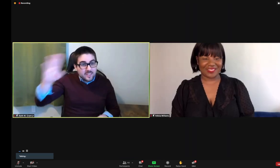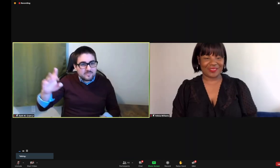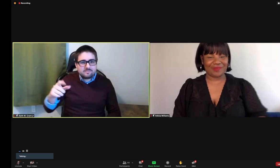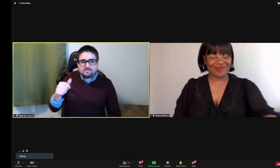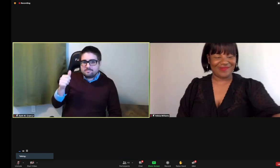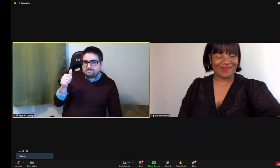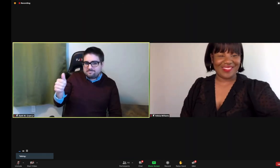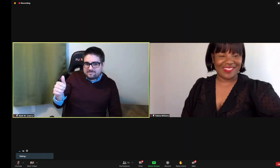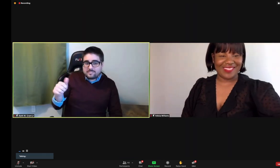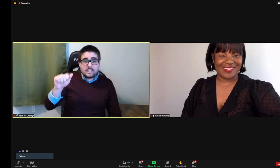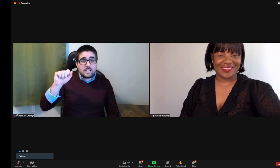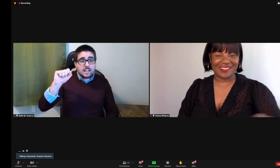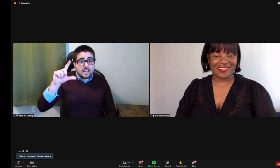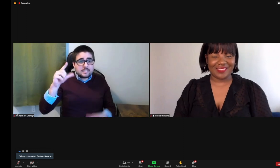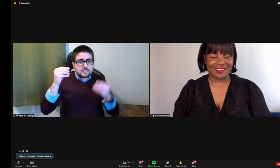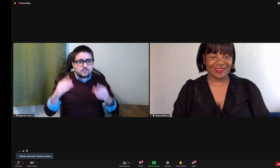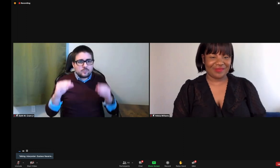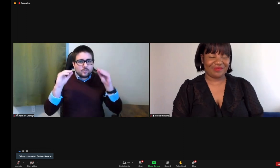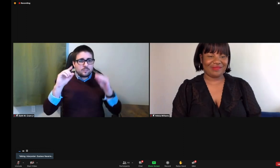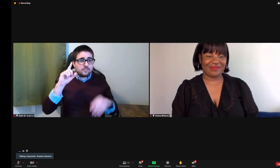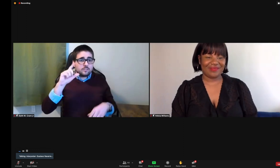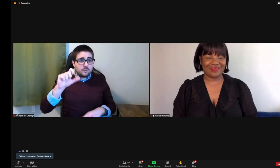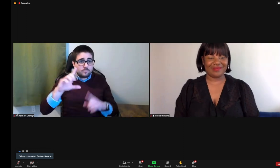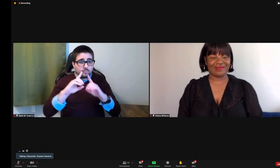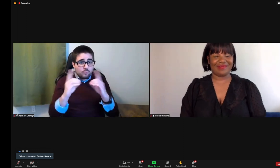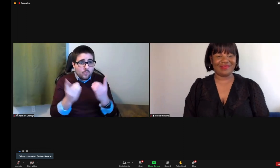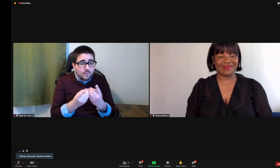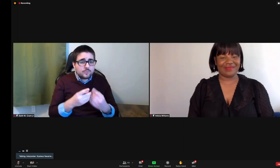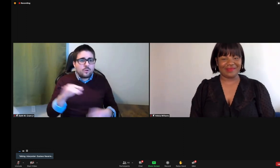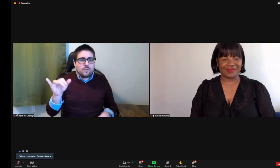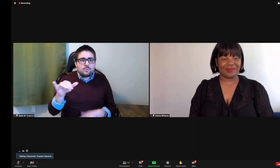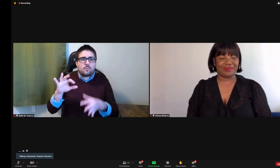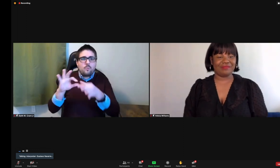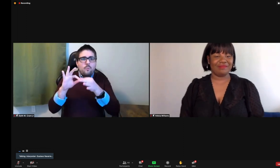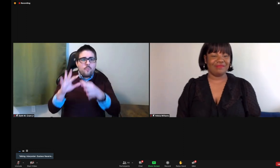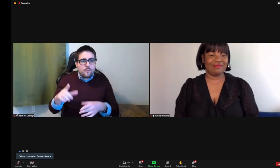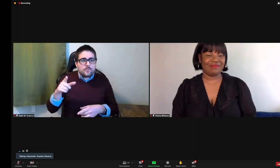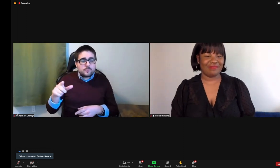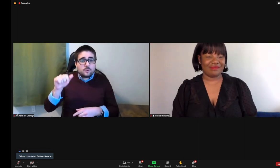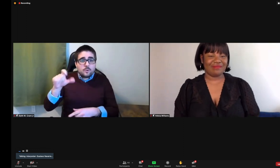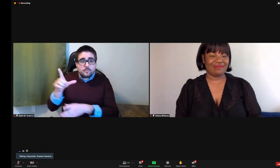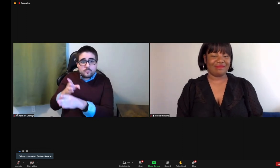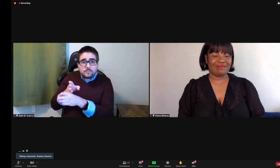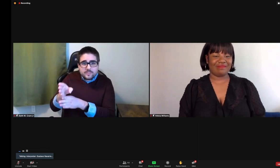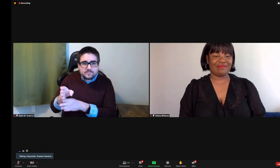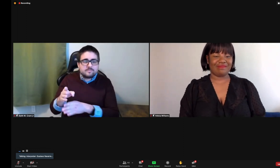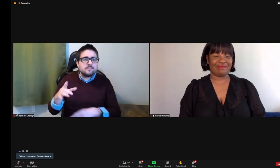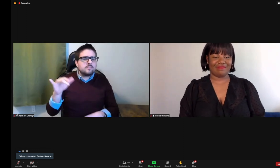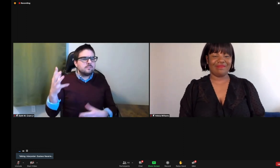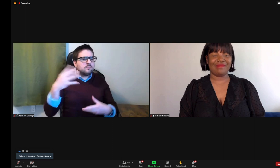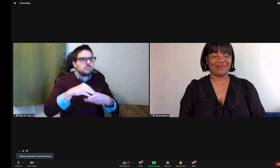Hello, Felicia. Felicia is an ASL professor at Cali University in the Department of ASL and Dev Studies.